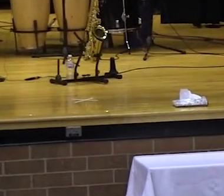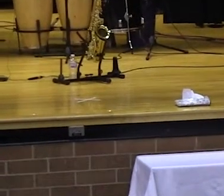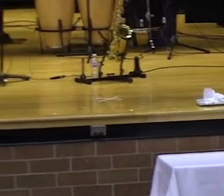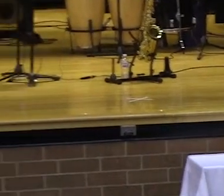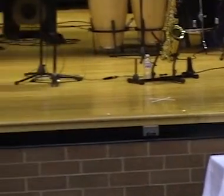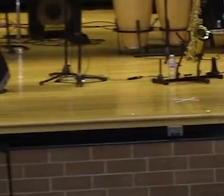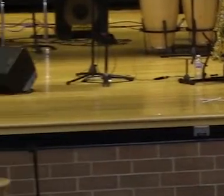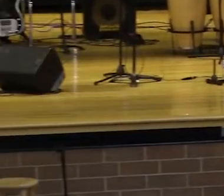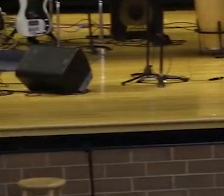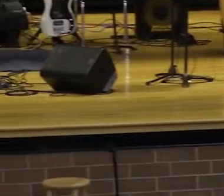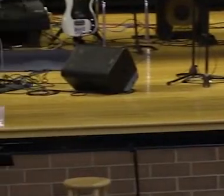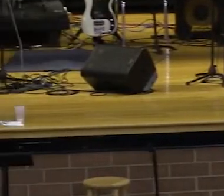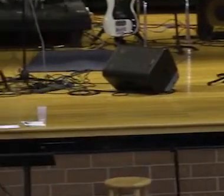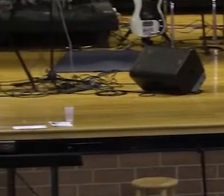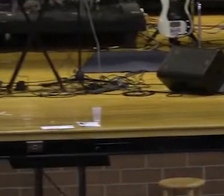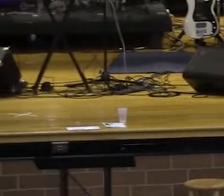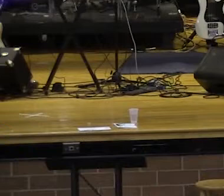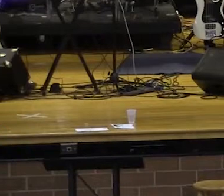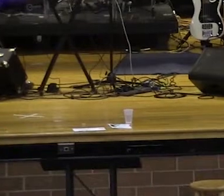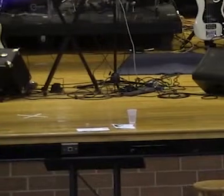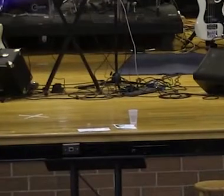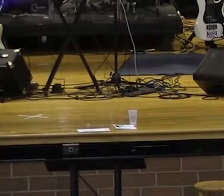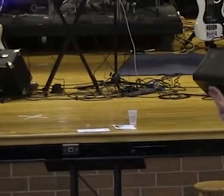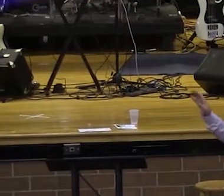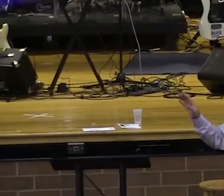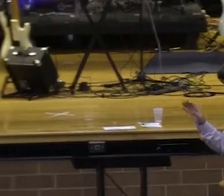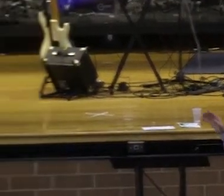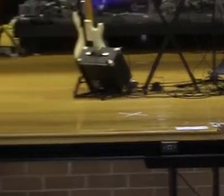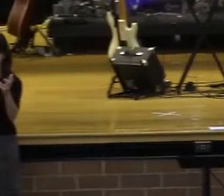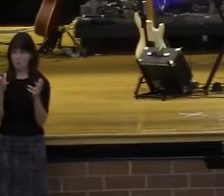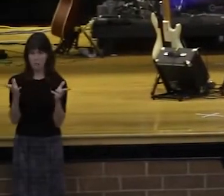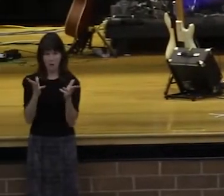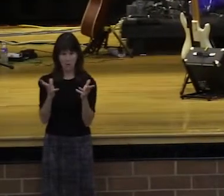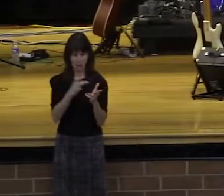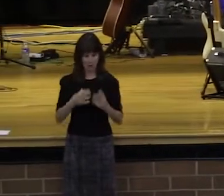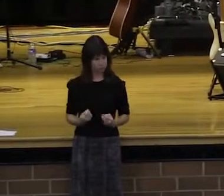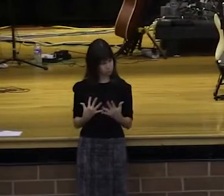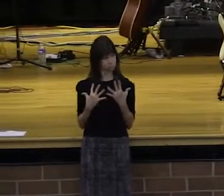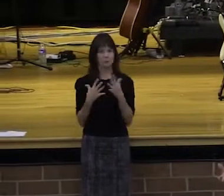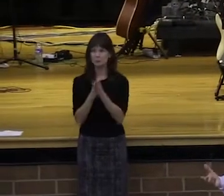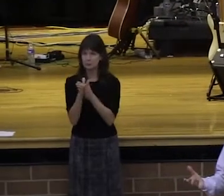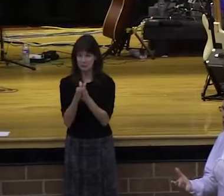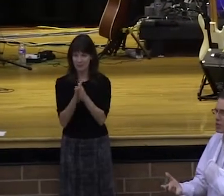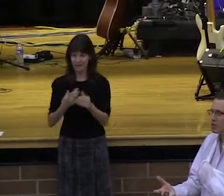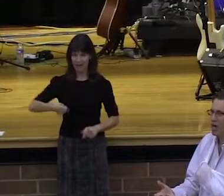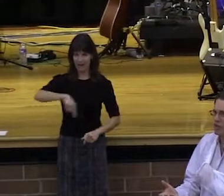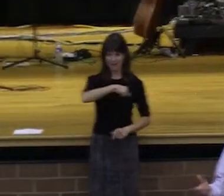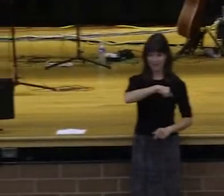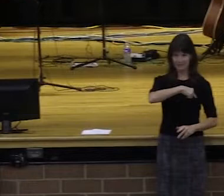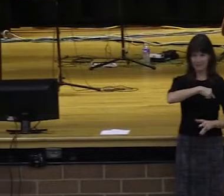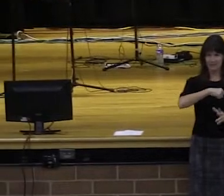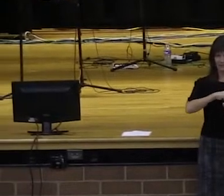generous giver. How many people know that God wants to inspire us? How many people know He wants to inspire us with His